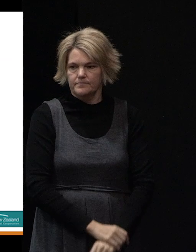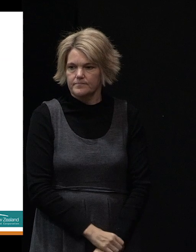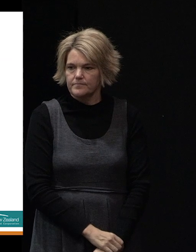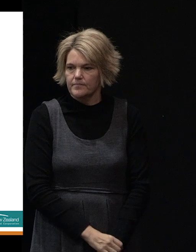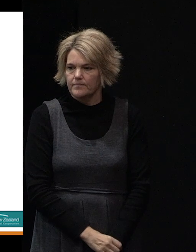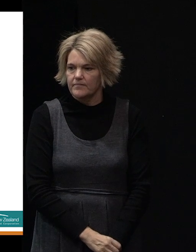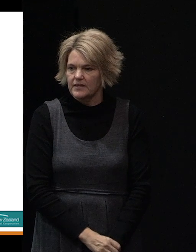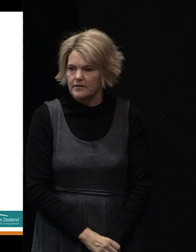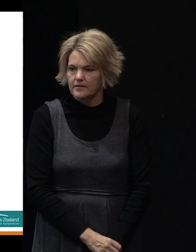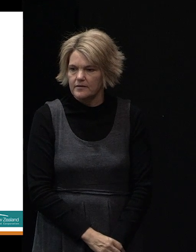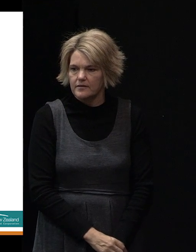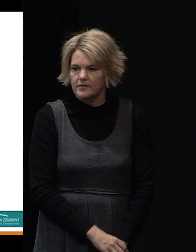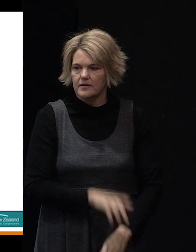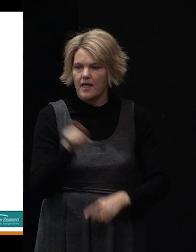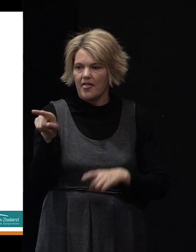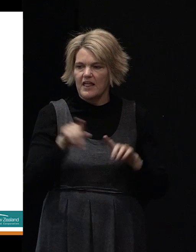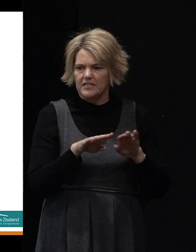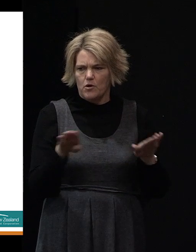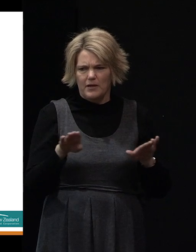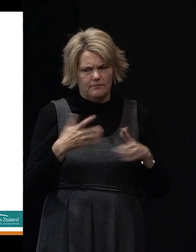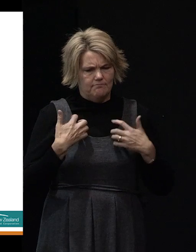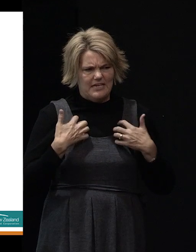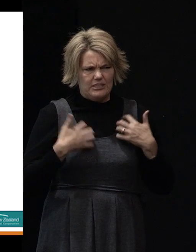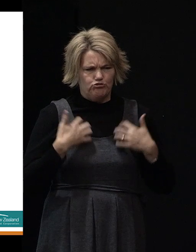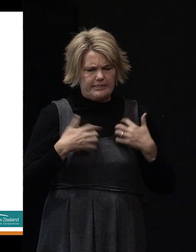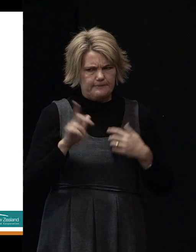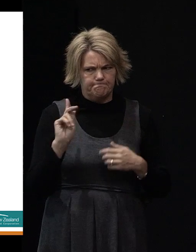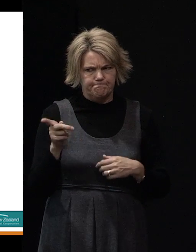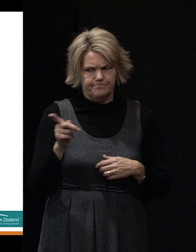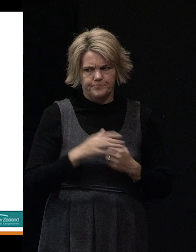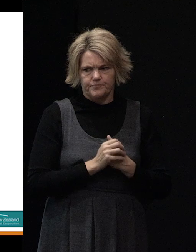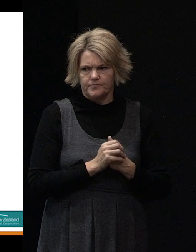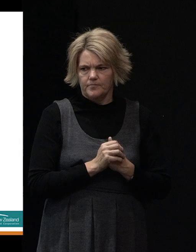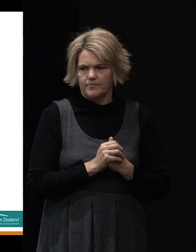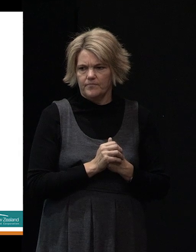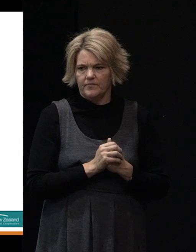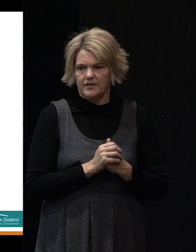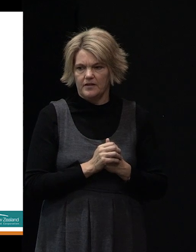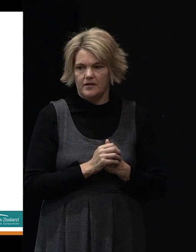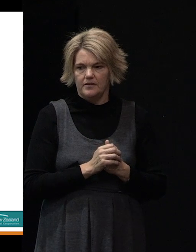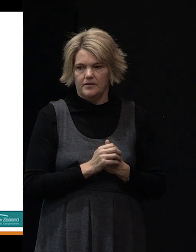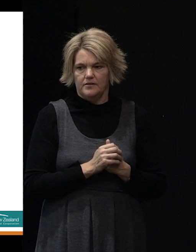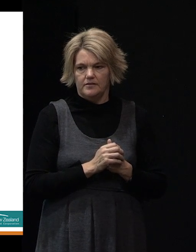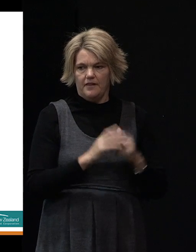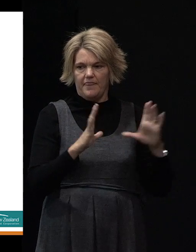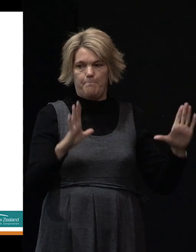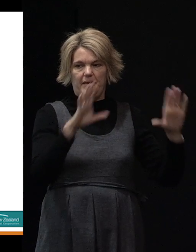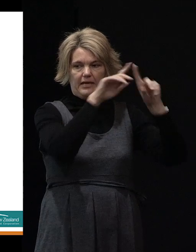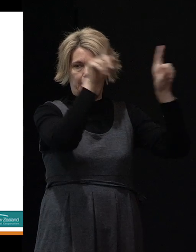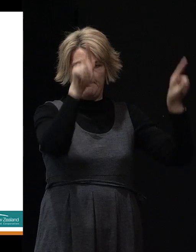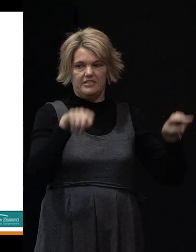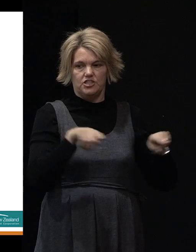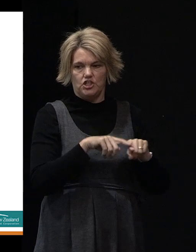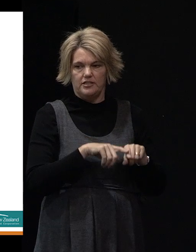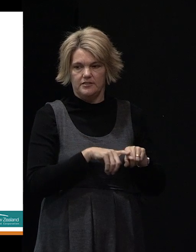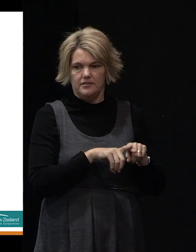This property here has been a little bit interesting. I don't know if you can make out but in the top left you can probably make out right in